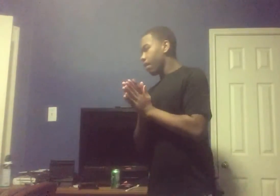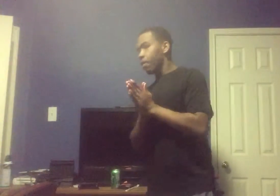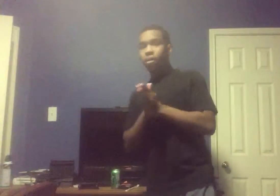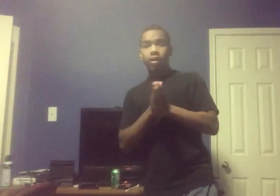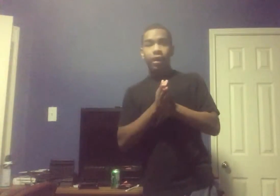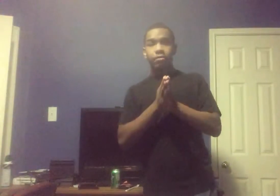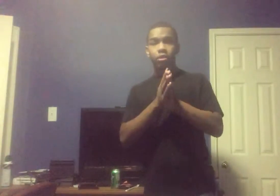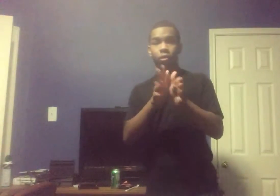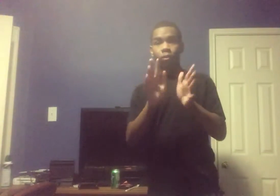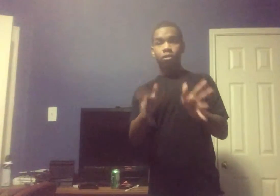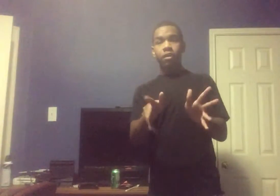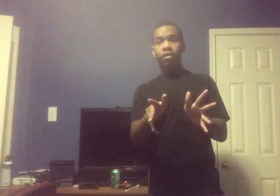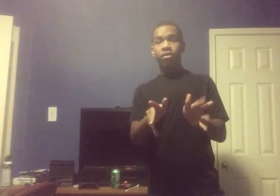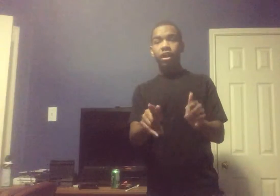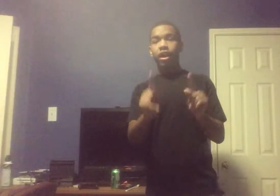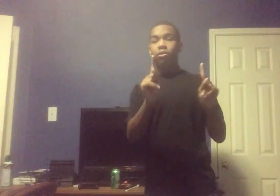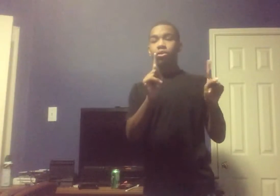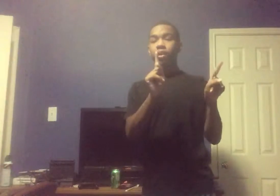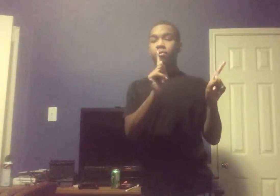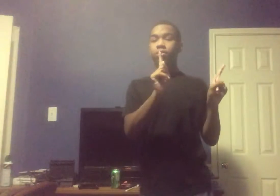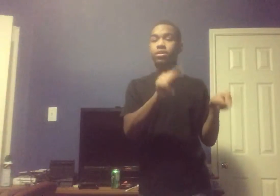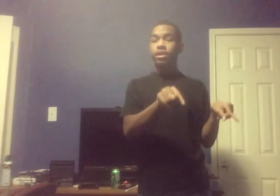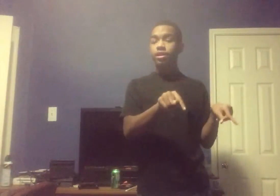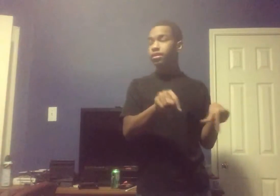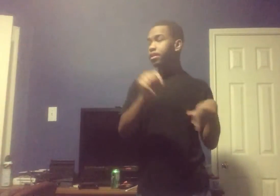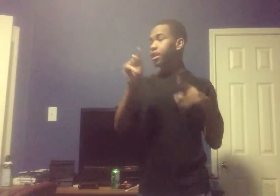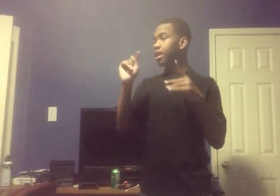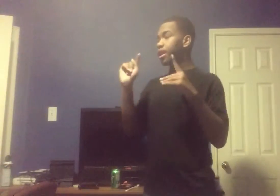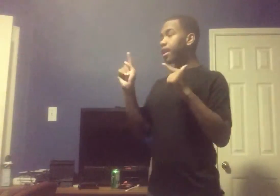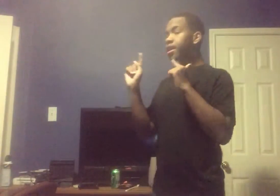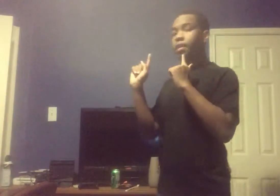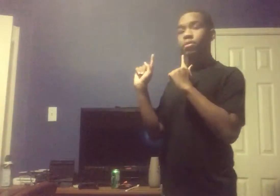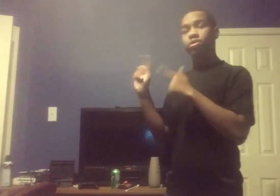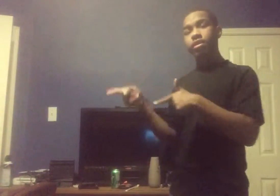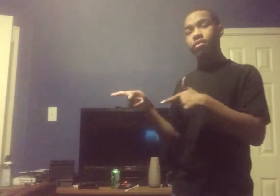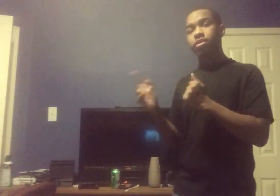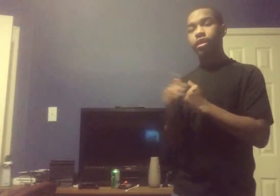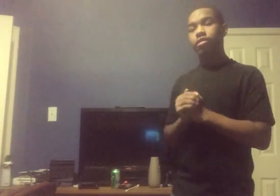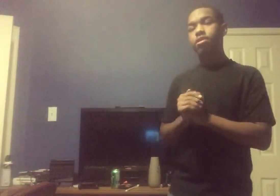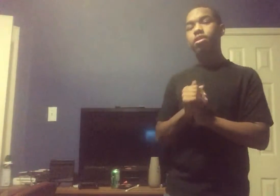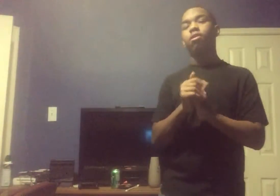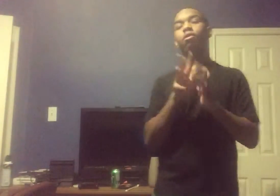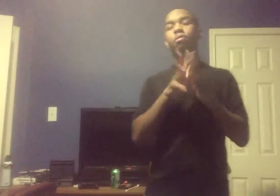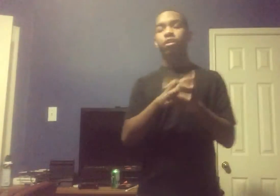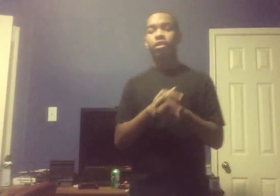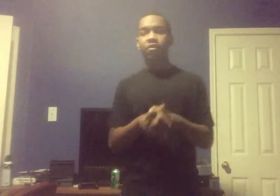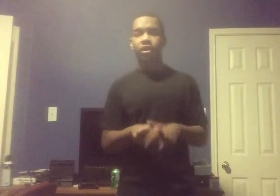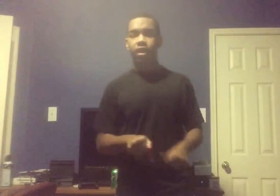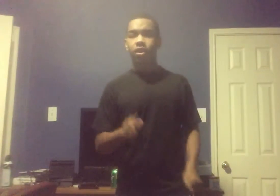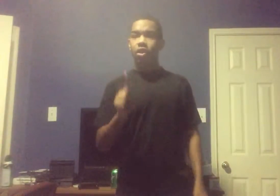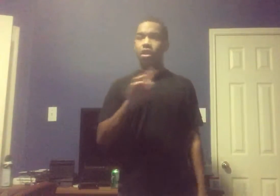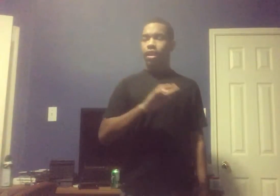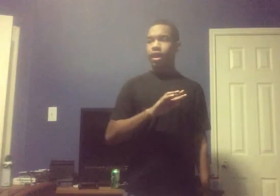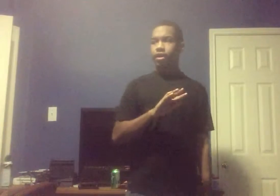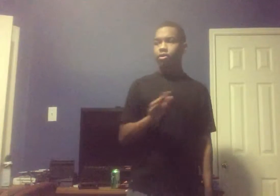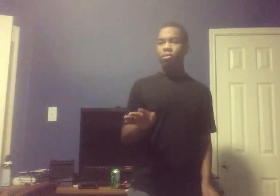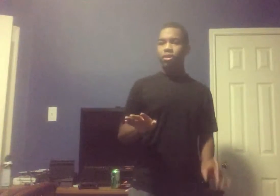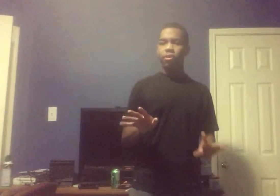Okay, so to make up for that I will do episode 6 and episode 7 today So we'll be on the lookout for that and there won't be no